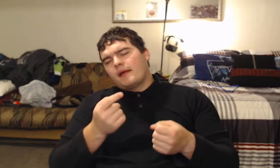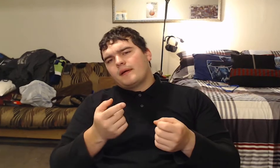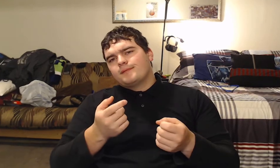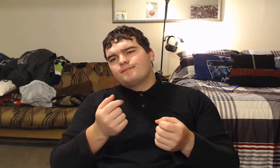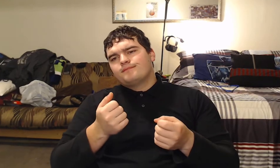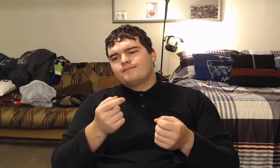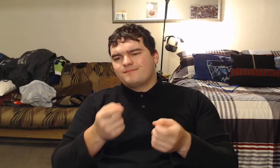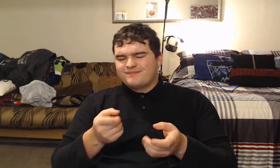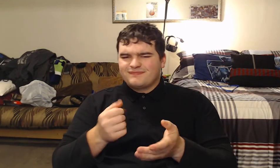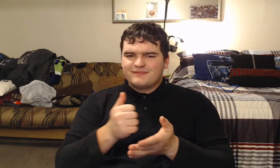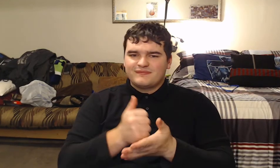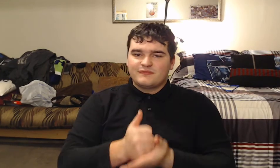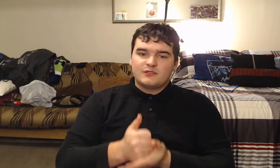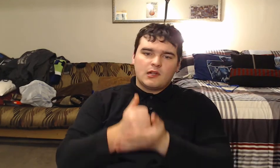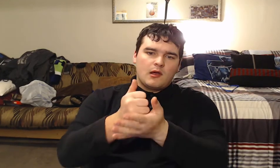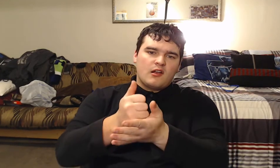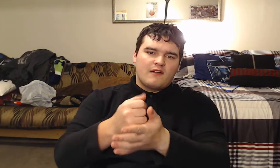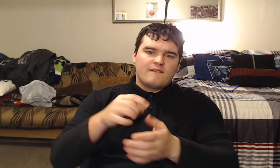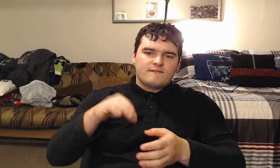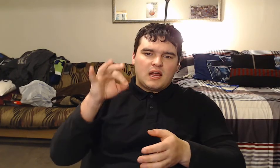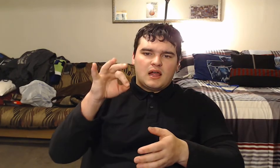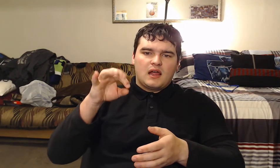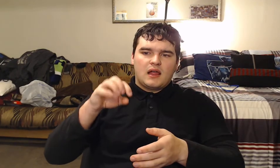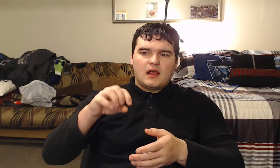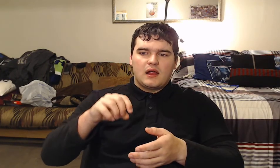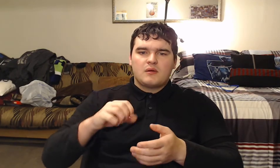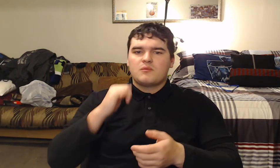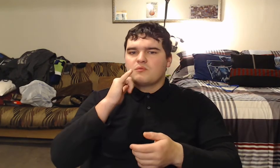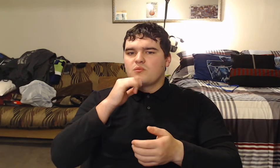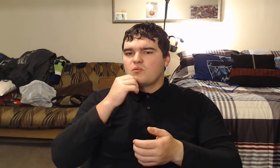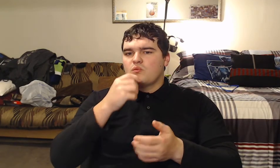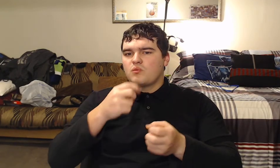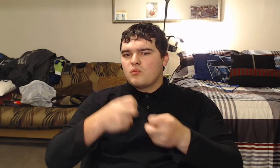He said, I don't even need to see the patients.